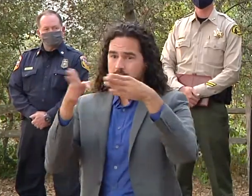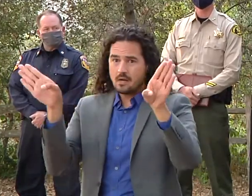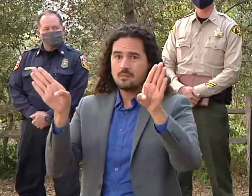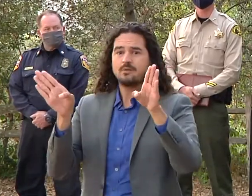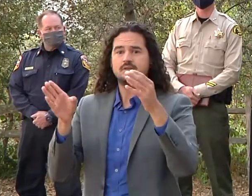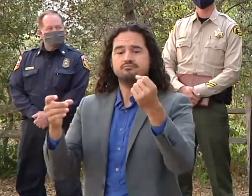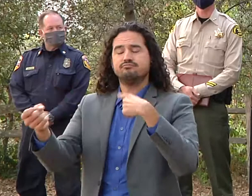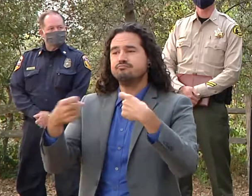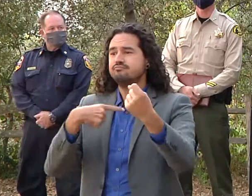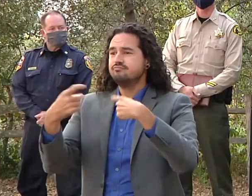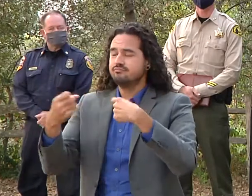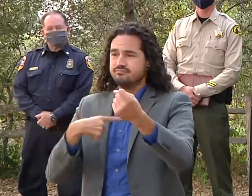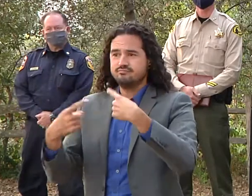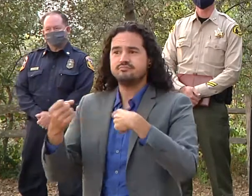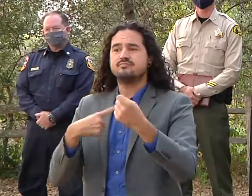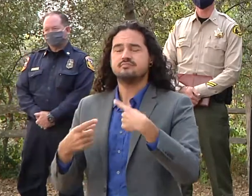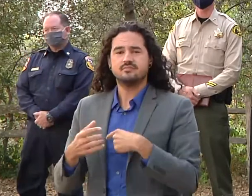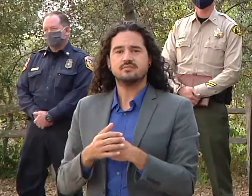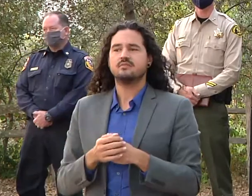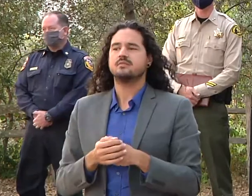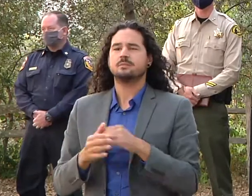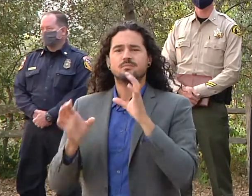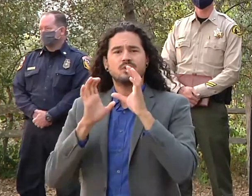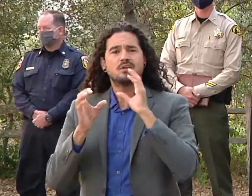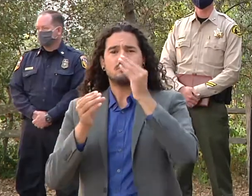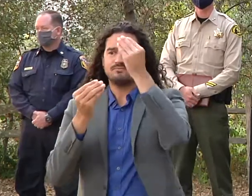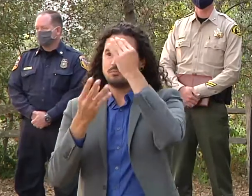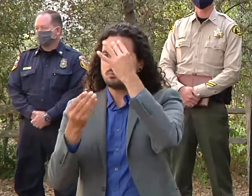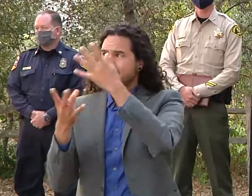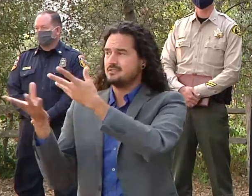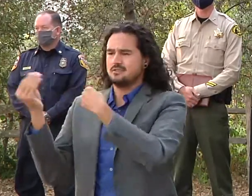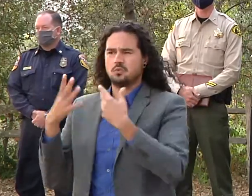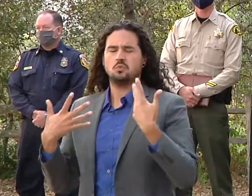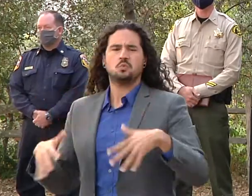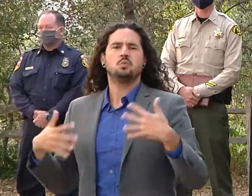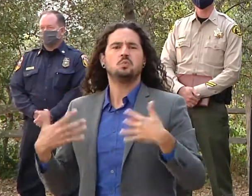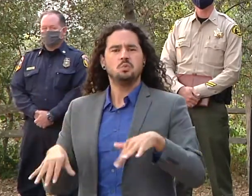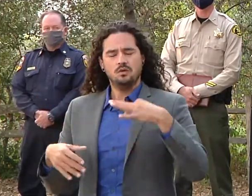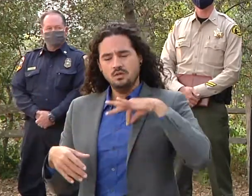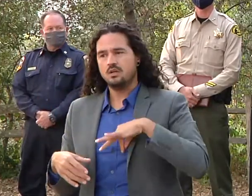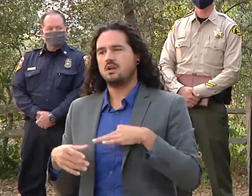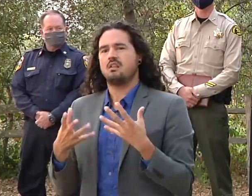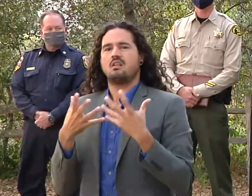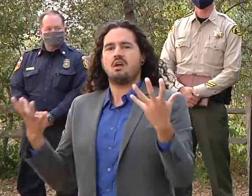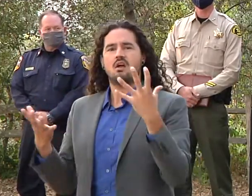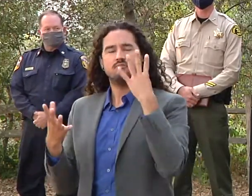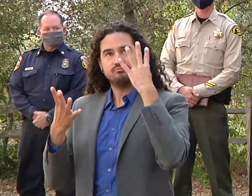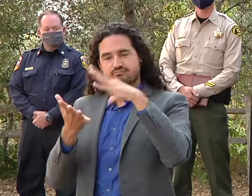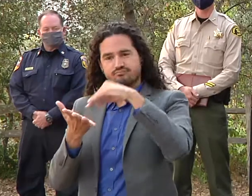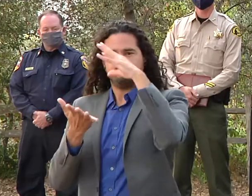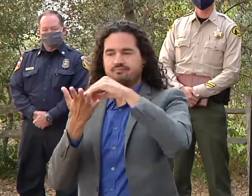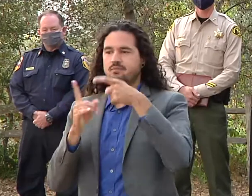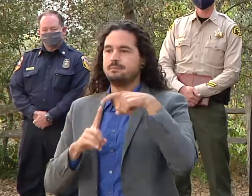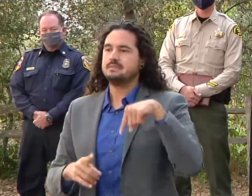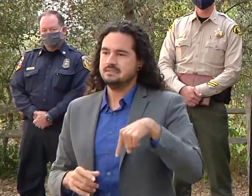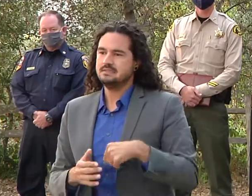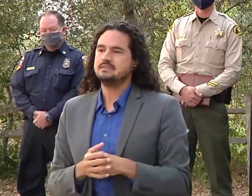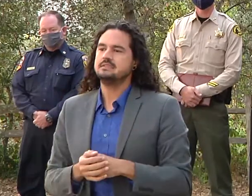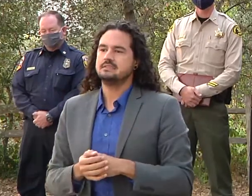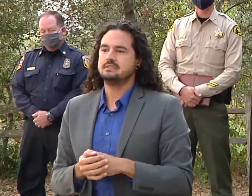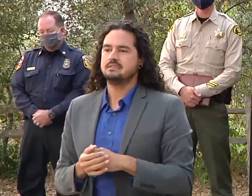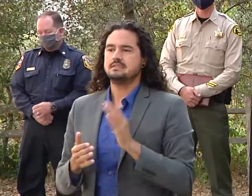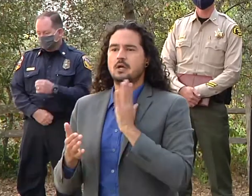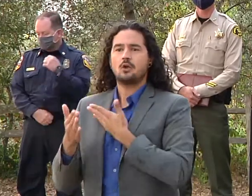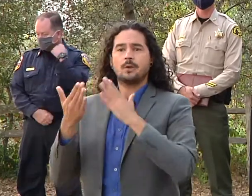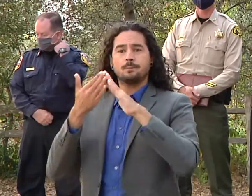so we've definitely gained a lot from this incident the community um and the neighbors that have been affected by this